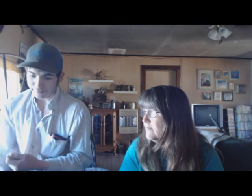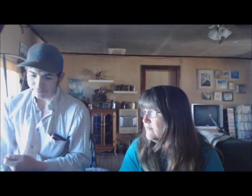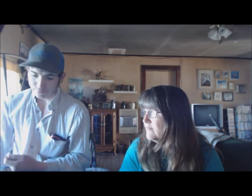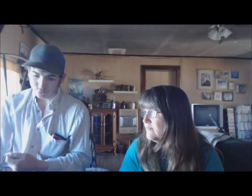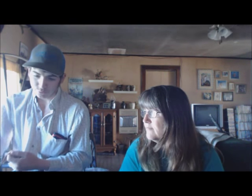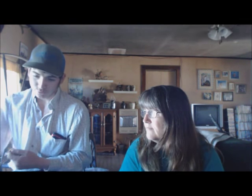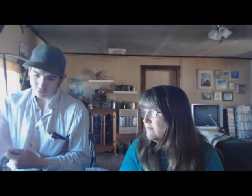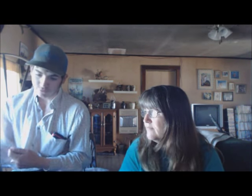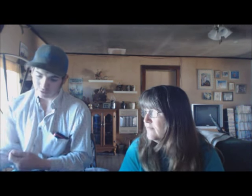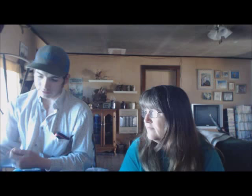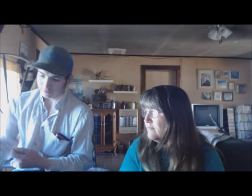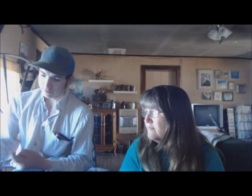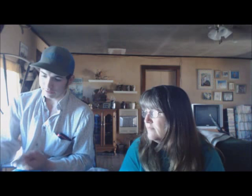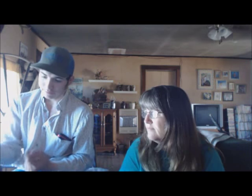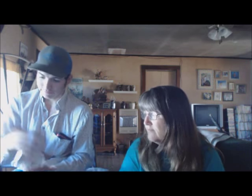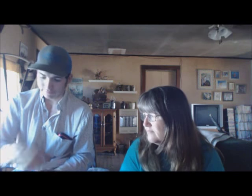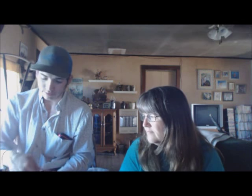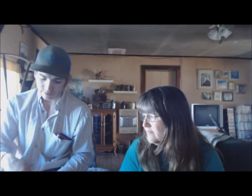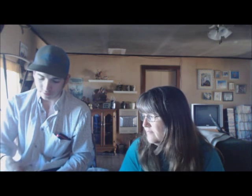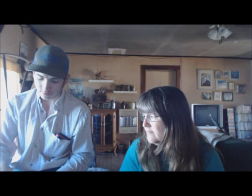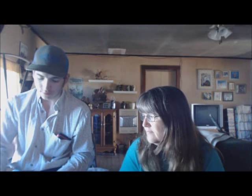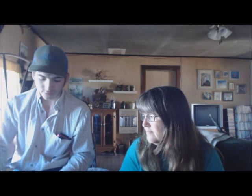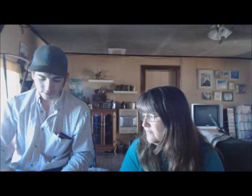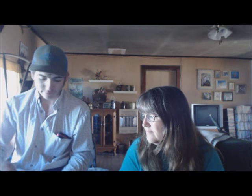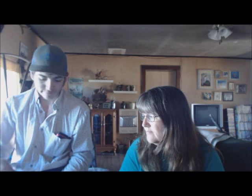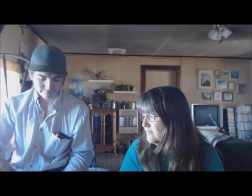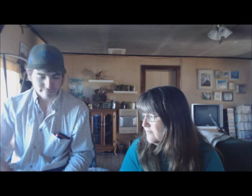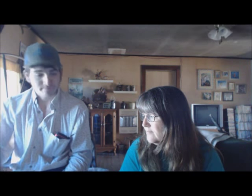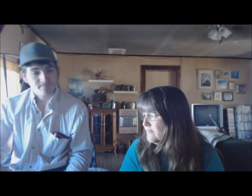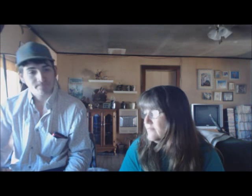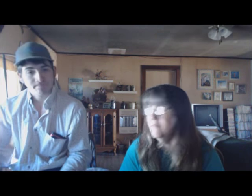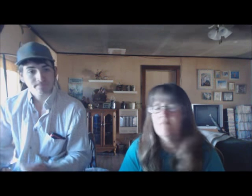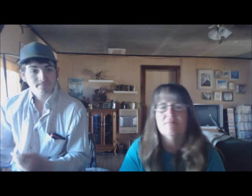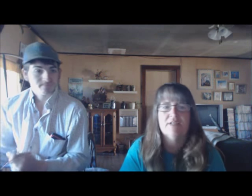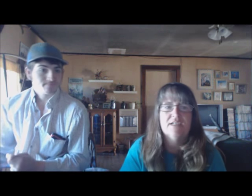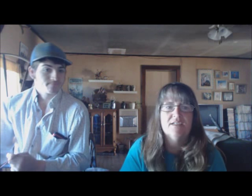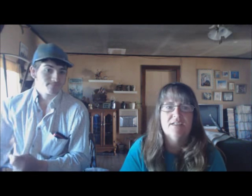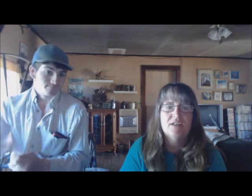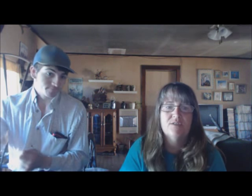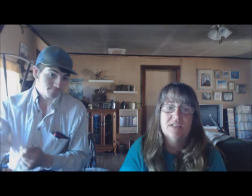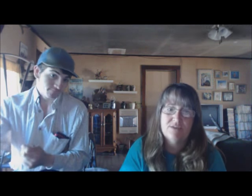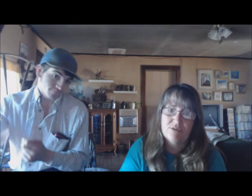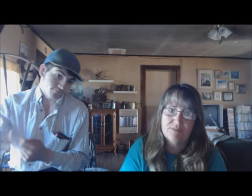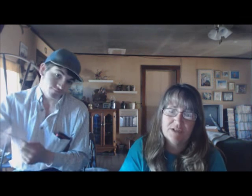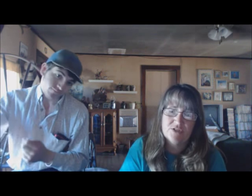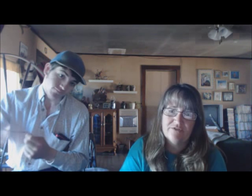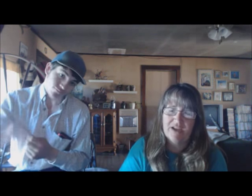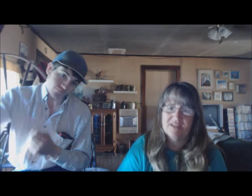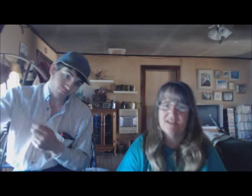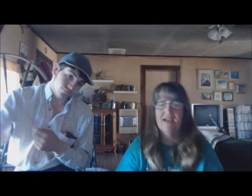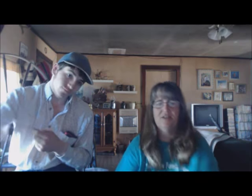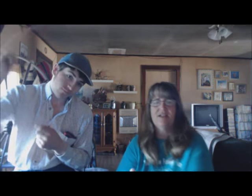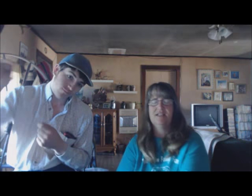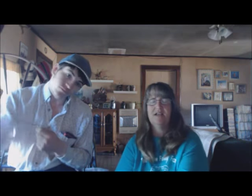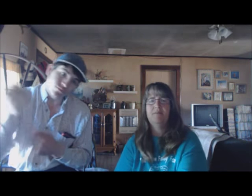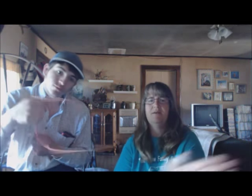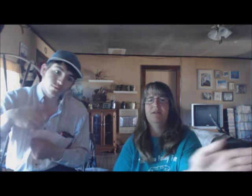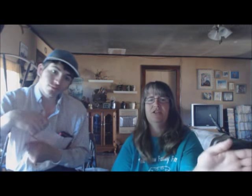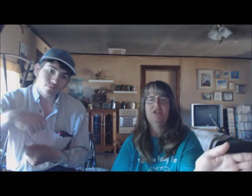by the rule that flagged us out. I cross-fired. In other words, he roped it too fast. The header has to come up and